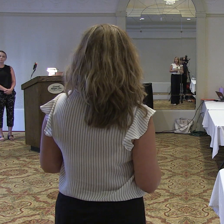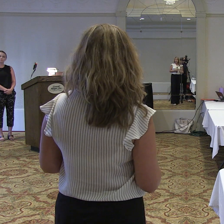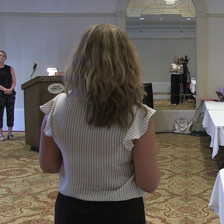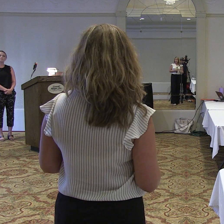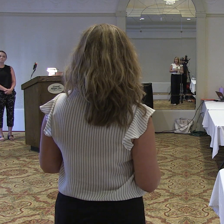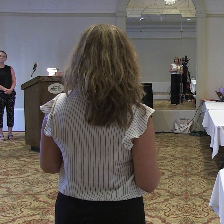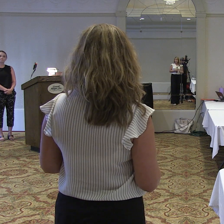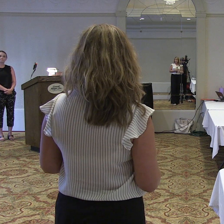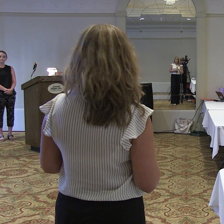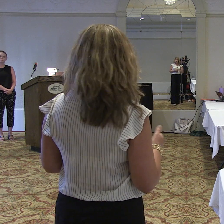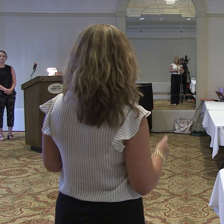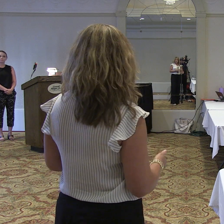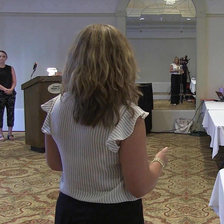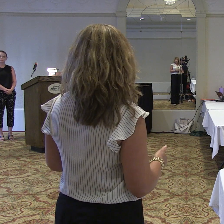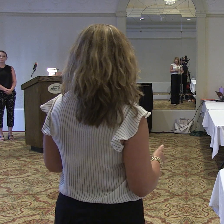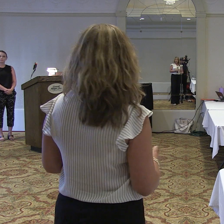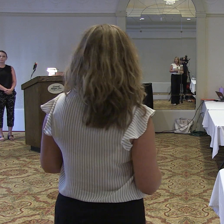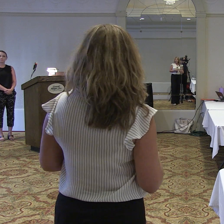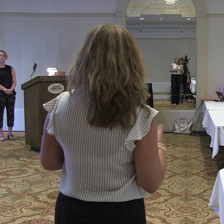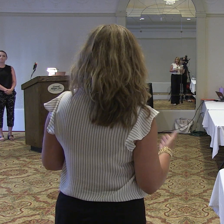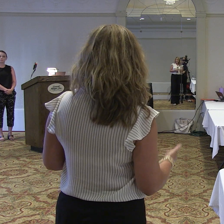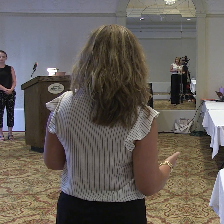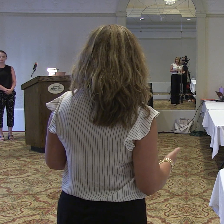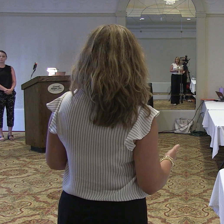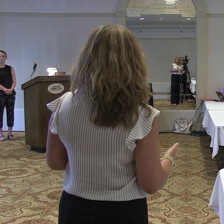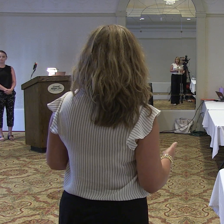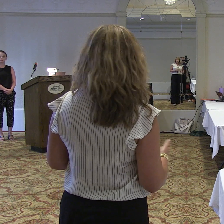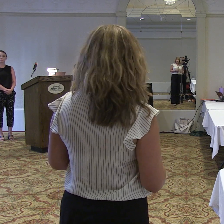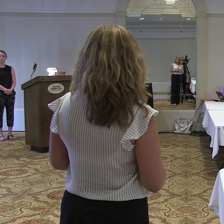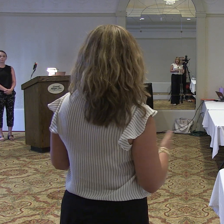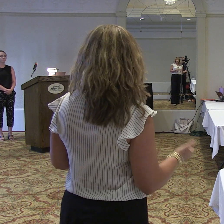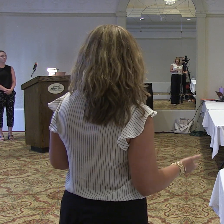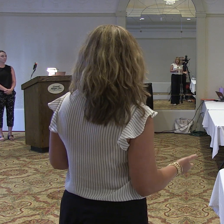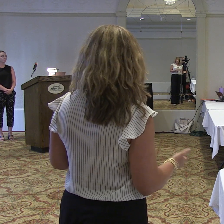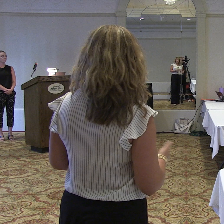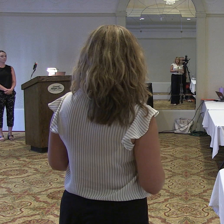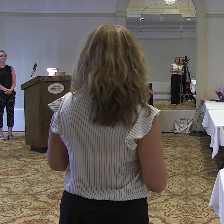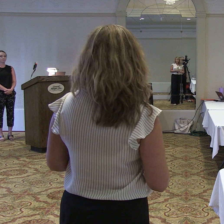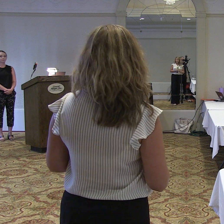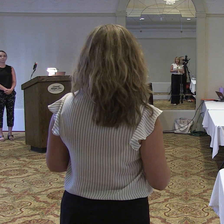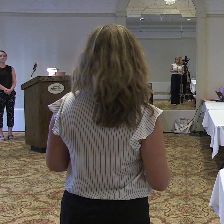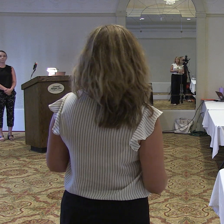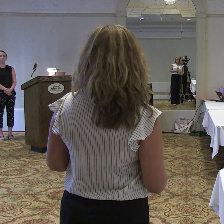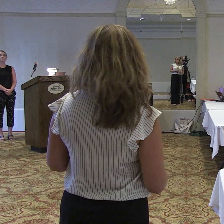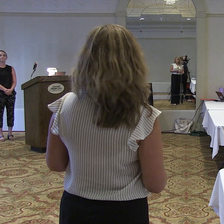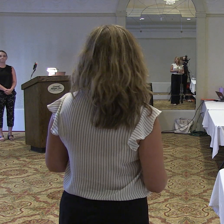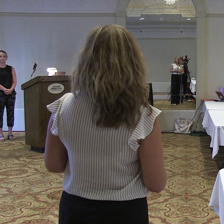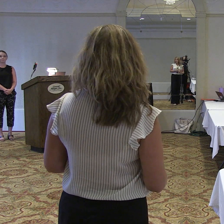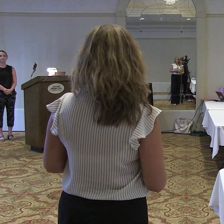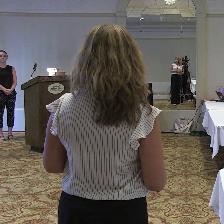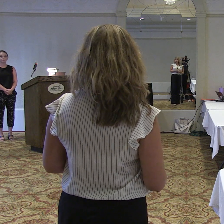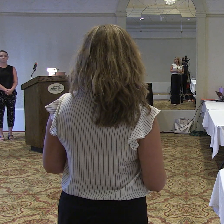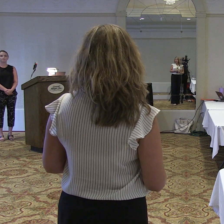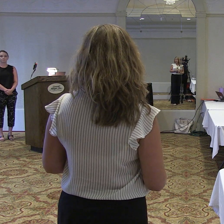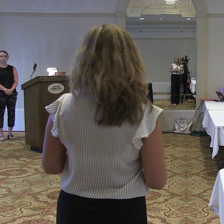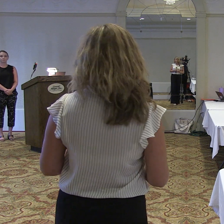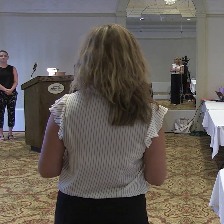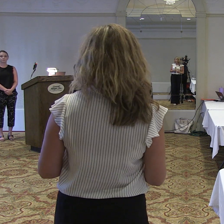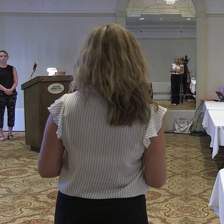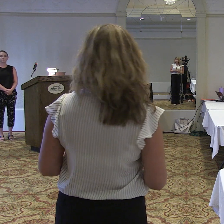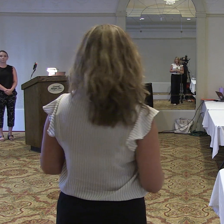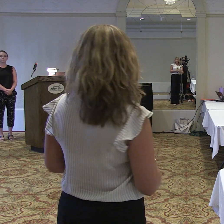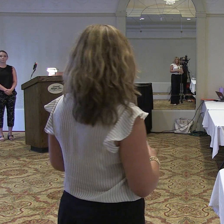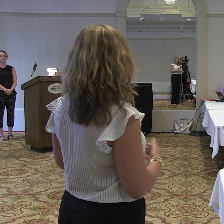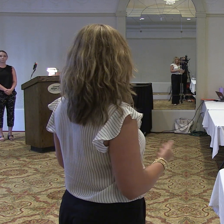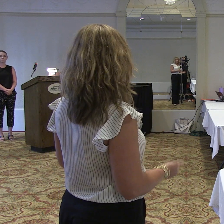control over whether students go to a doctor get a statement and we have students who miss 35 days that's not in our control anything